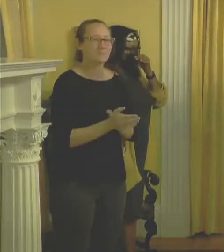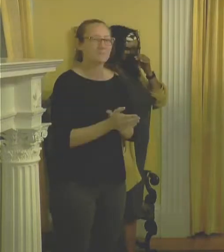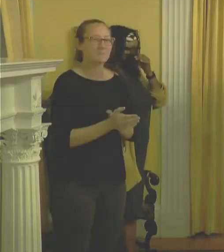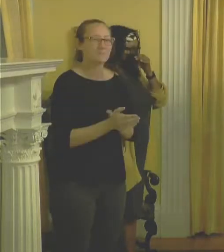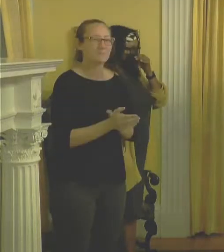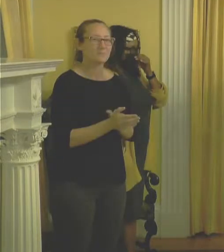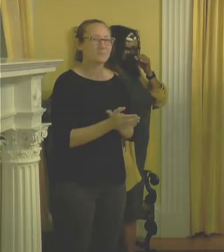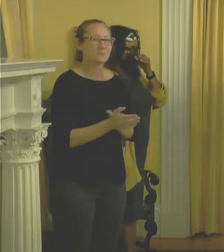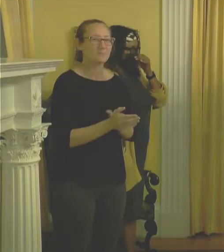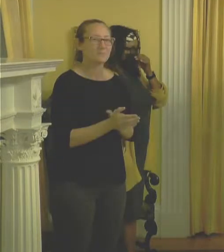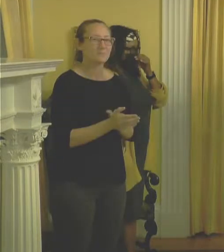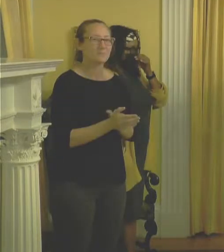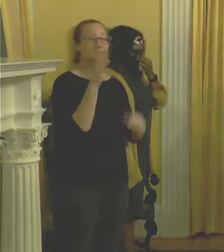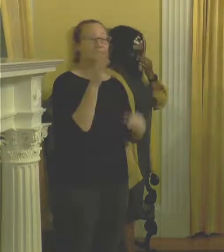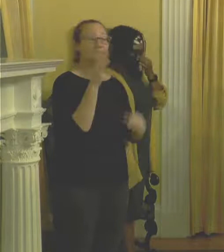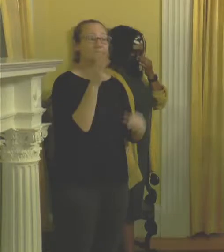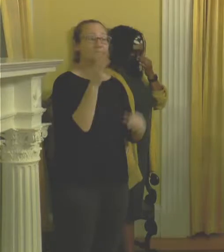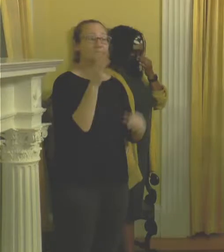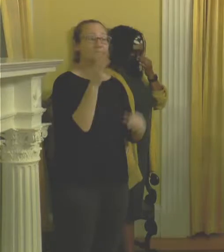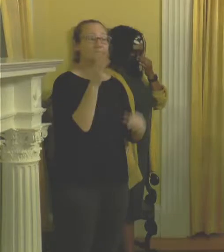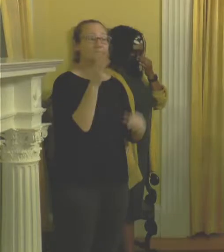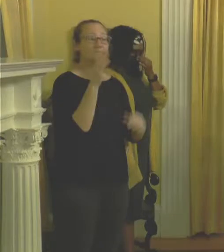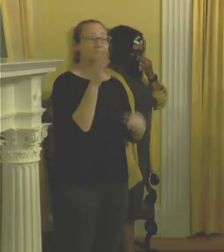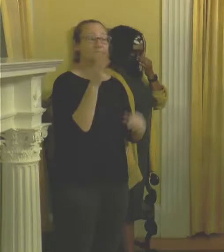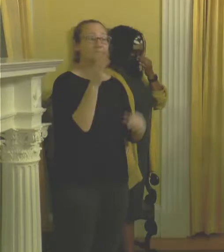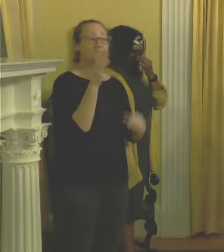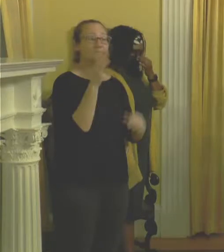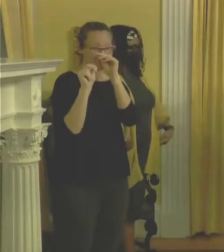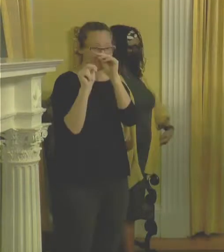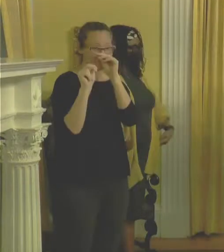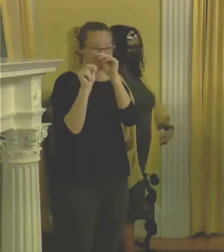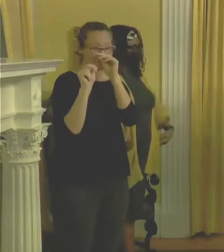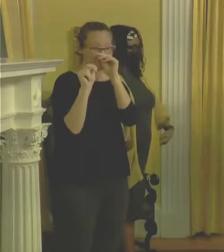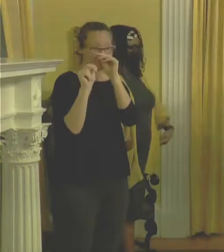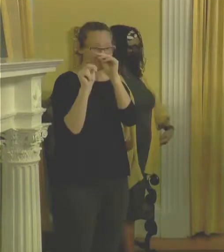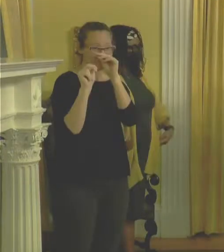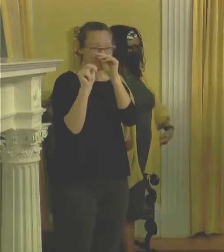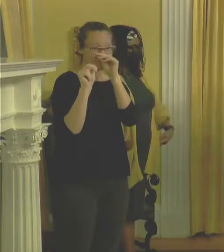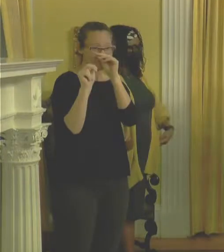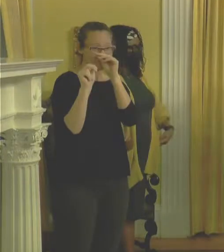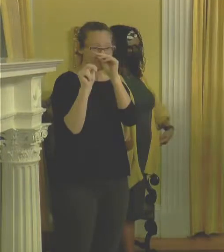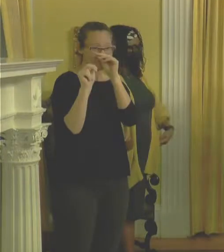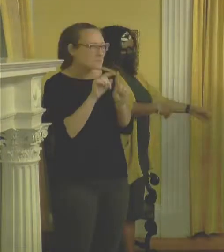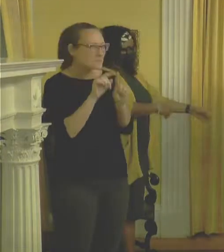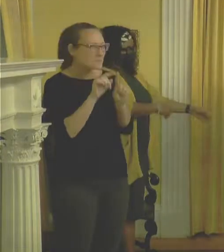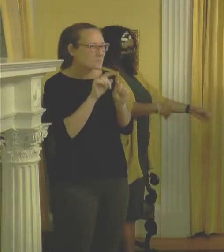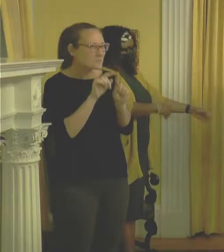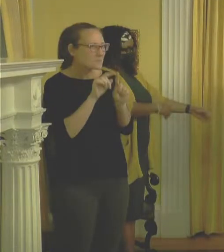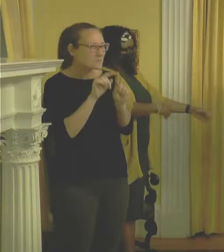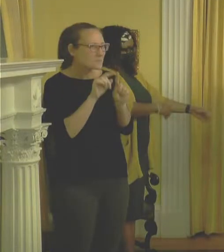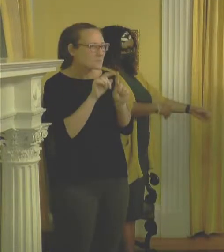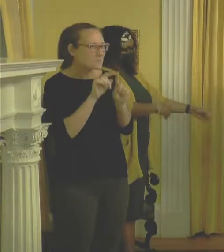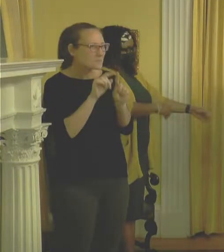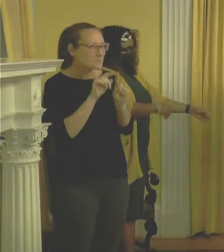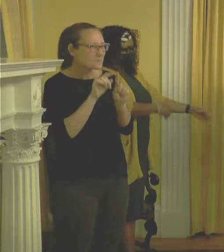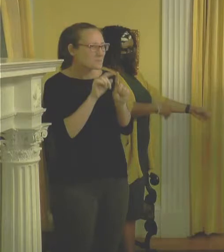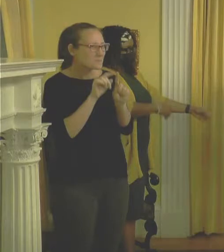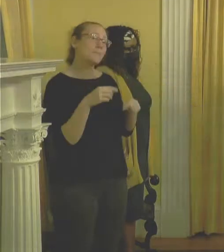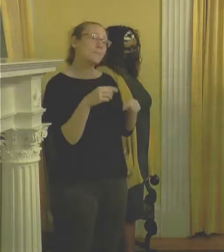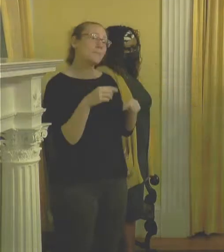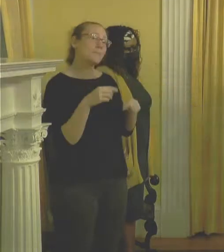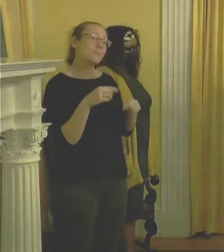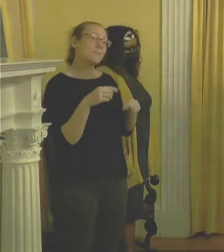Okay, now to Erin. Erin is based in Jacksonville, just up the road, and she will be coming down to campus most